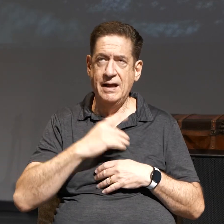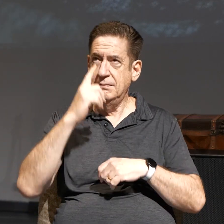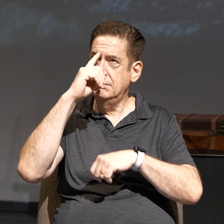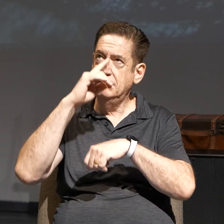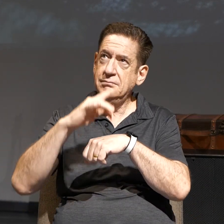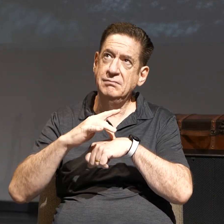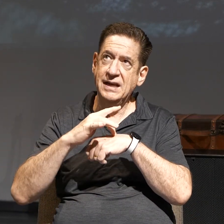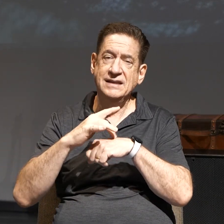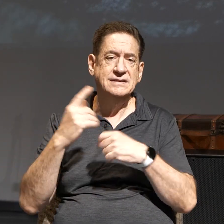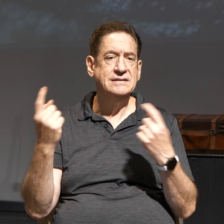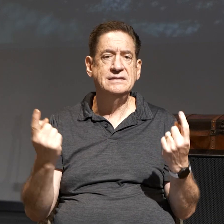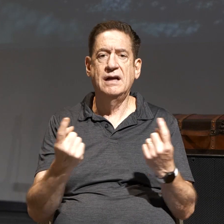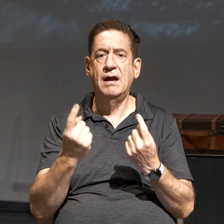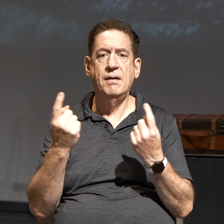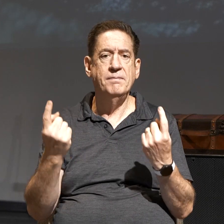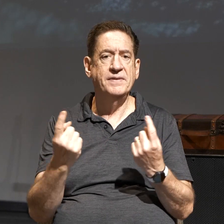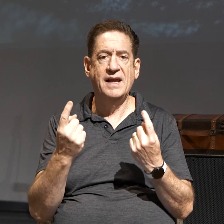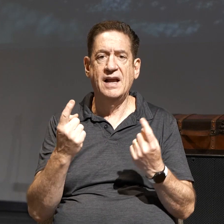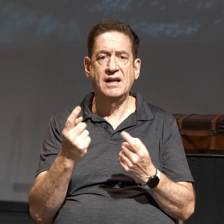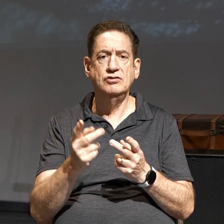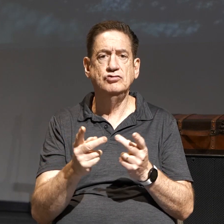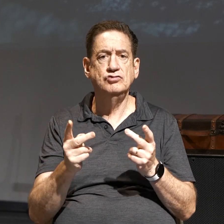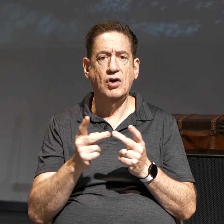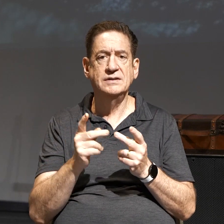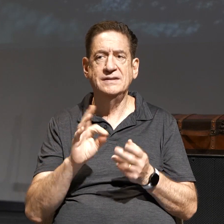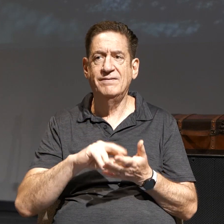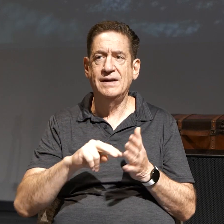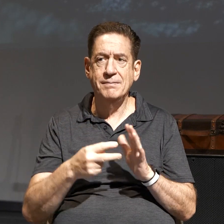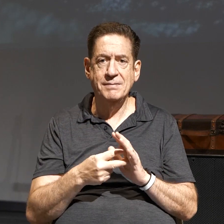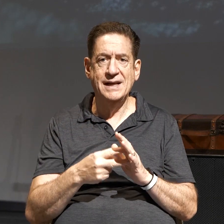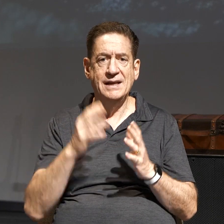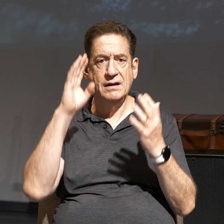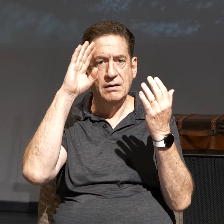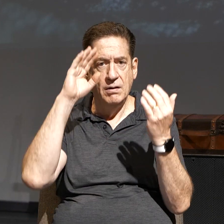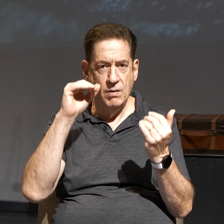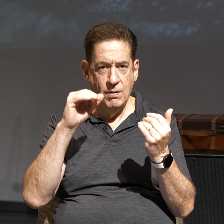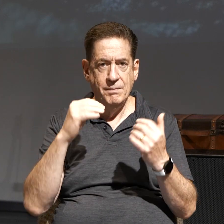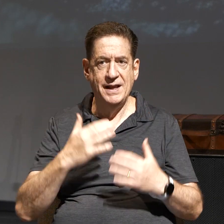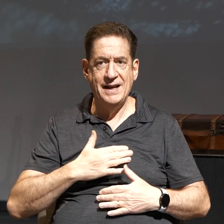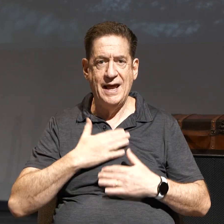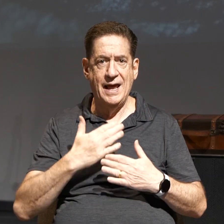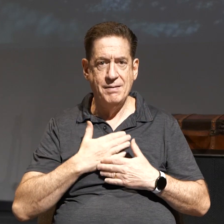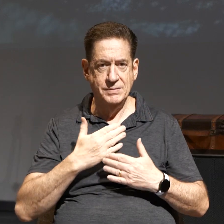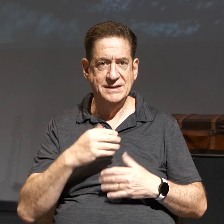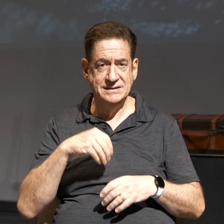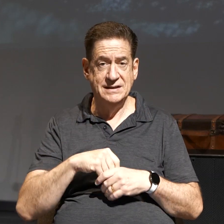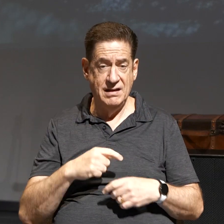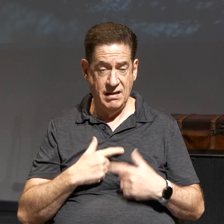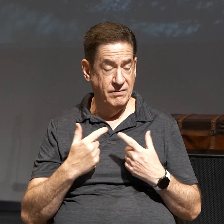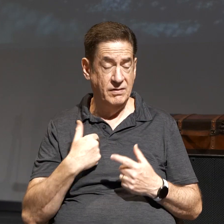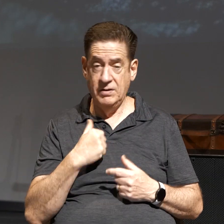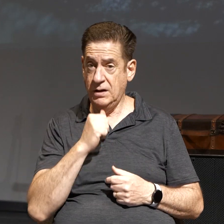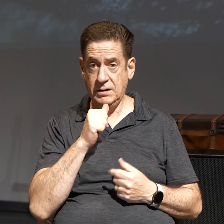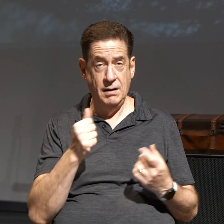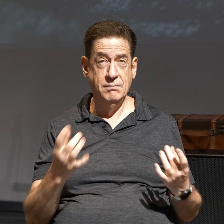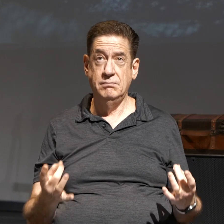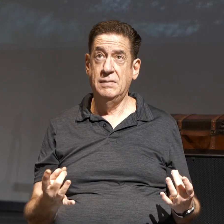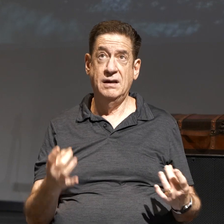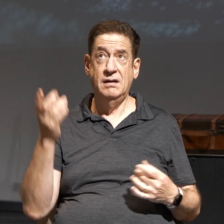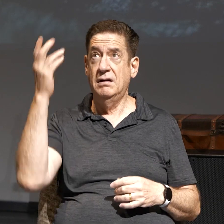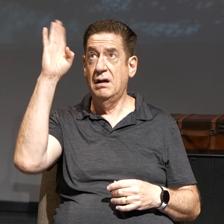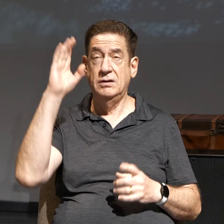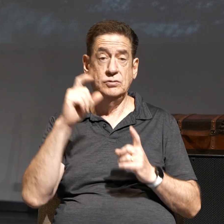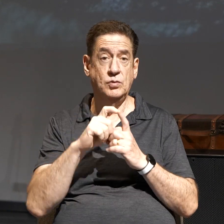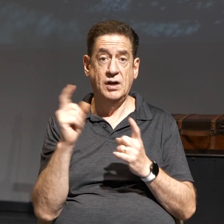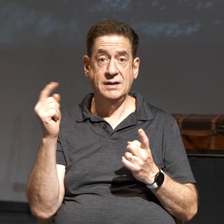something as their source of meaning, hope, and happiness in life. If I don't meditate on God's Word